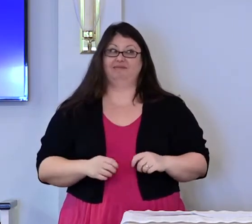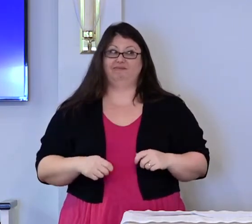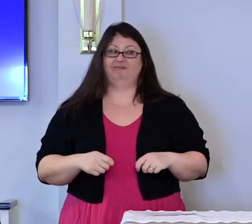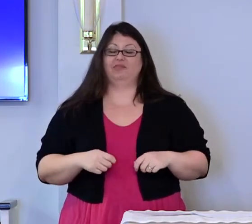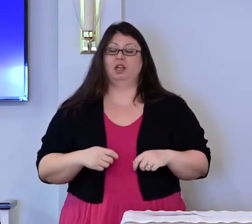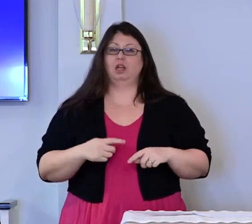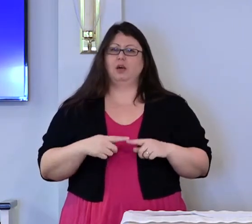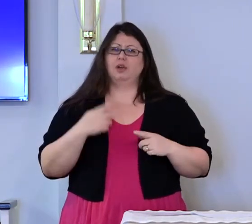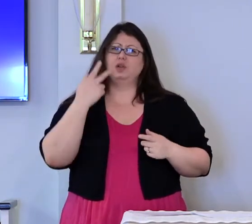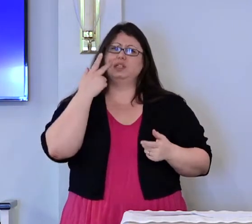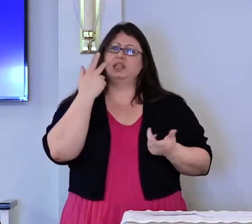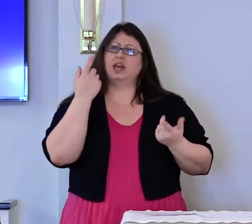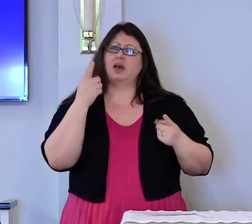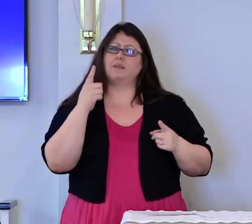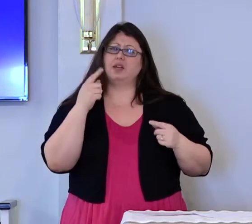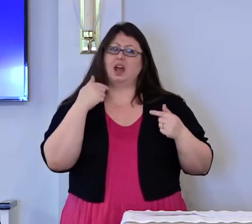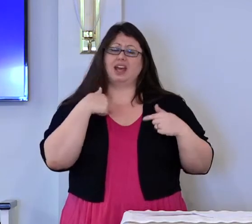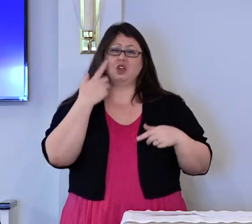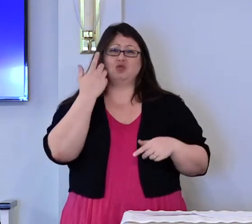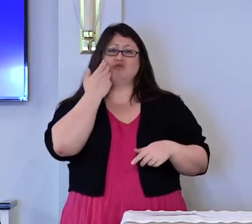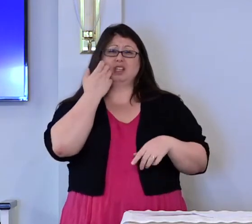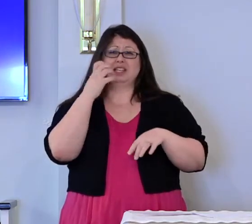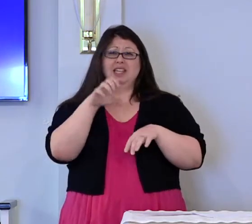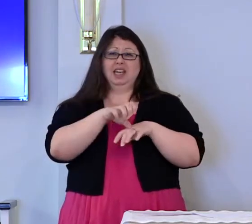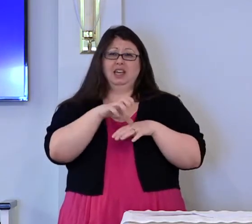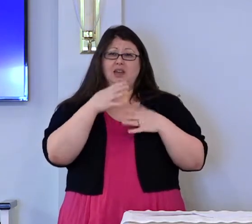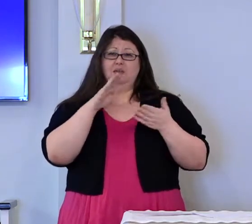But you see, I had just gotten engaged,